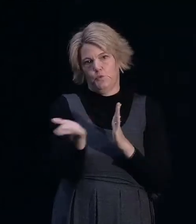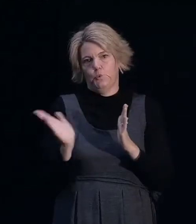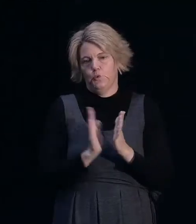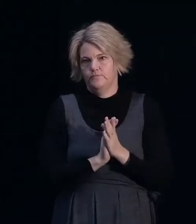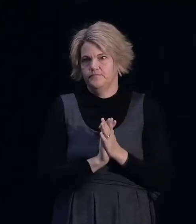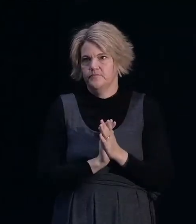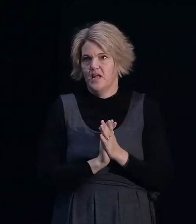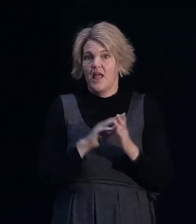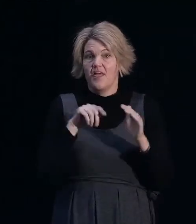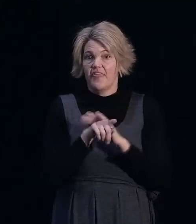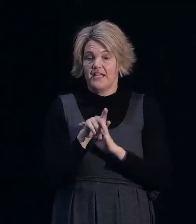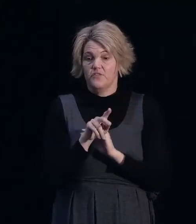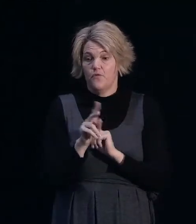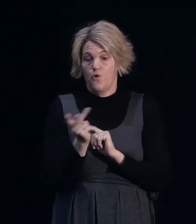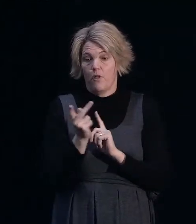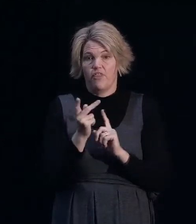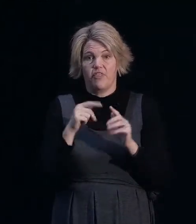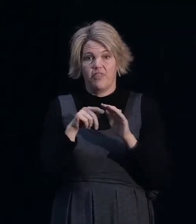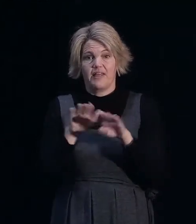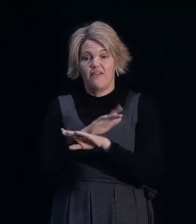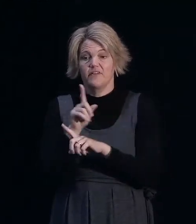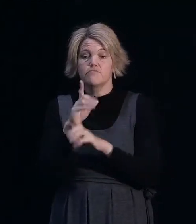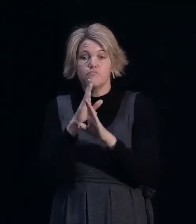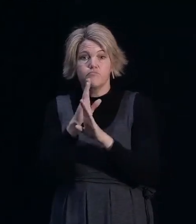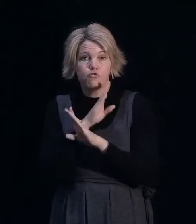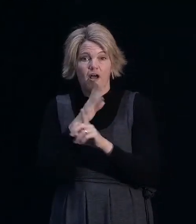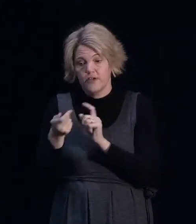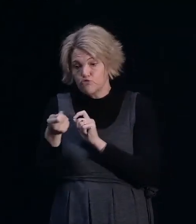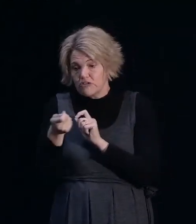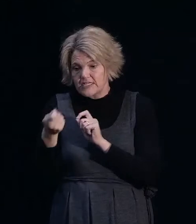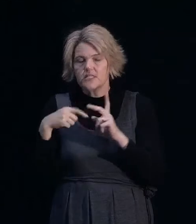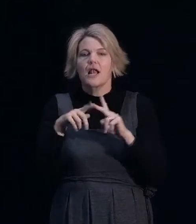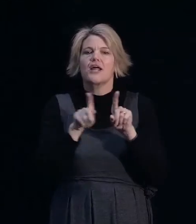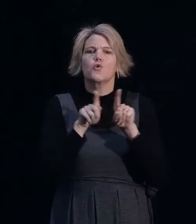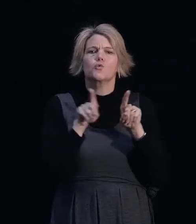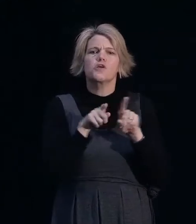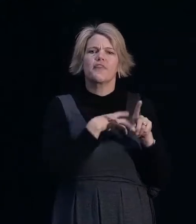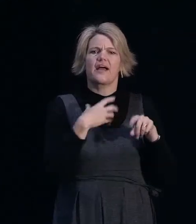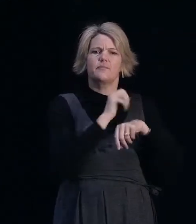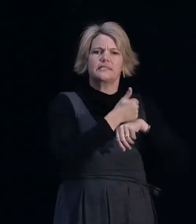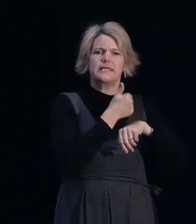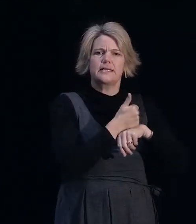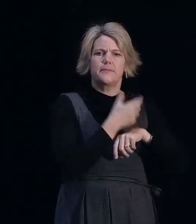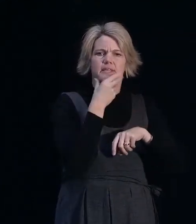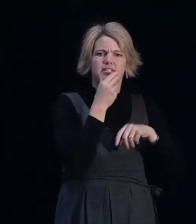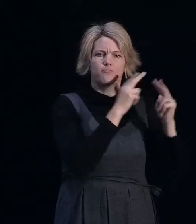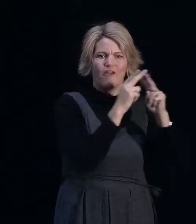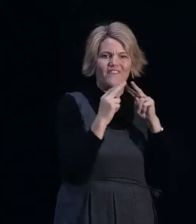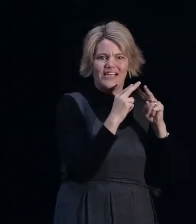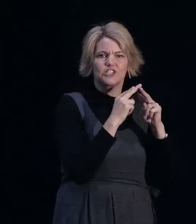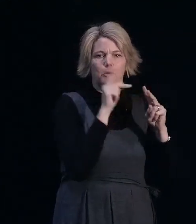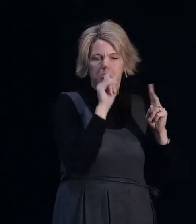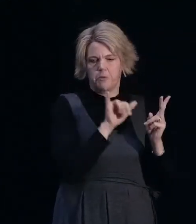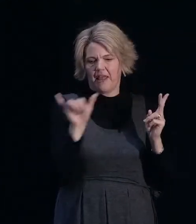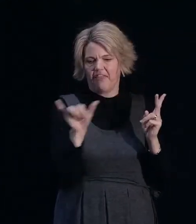That's both in the private rental market and also in the temporary villages that the Crown has built. There's